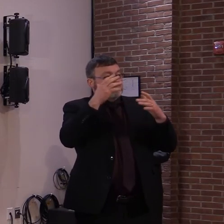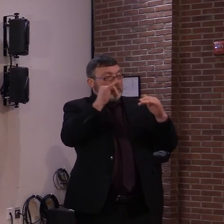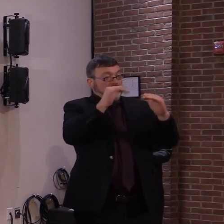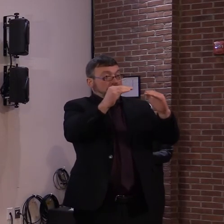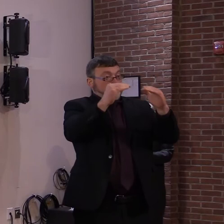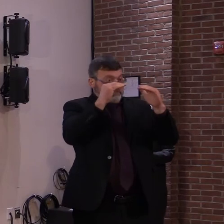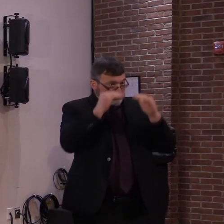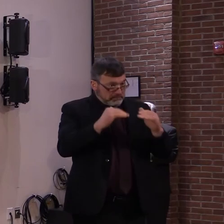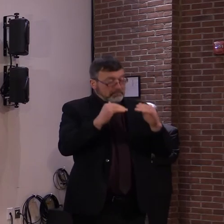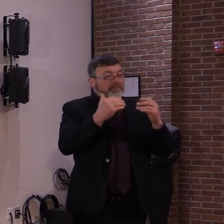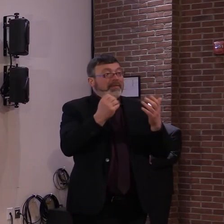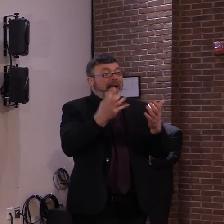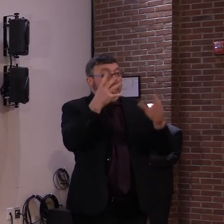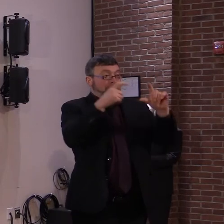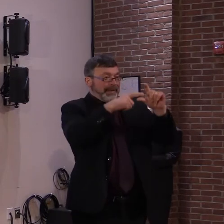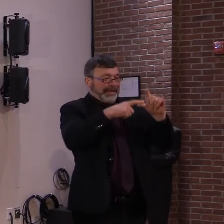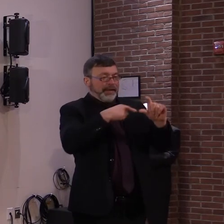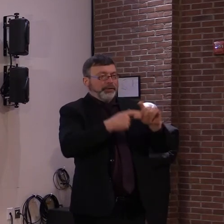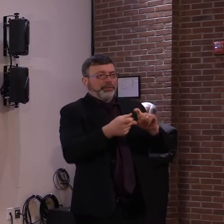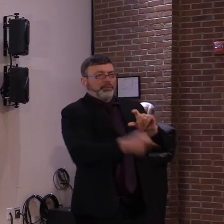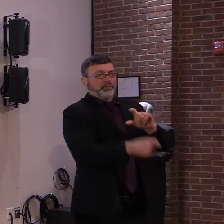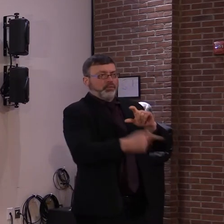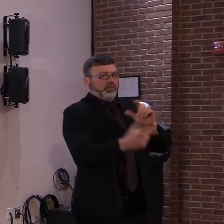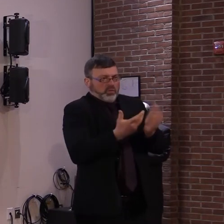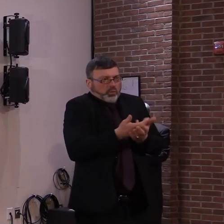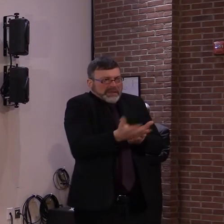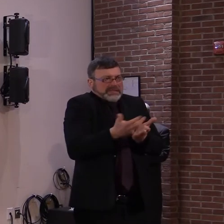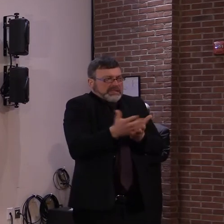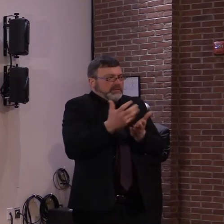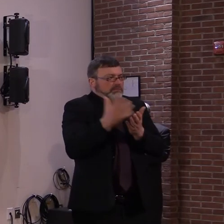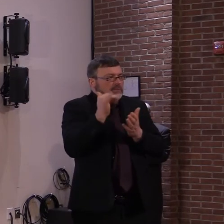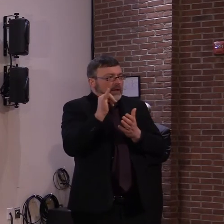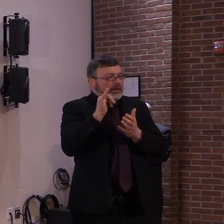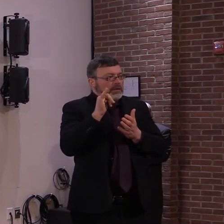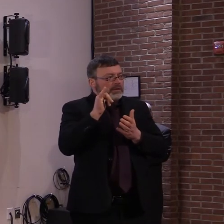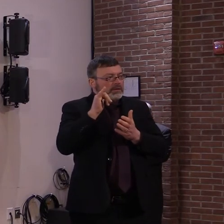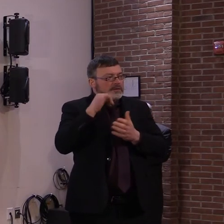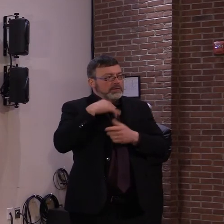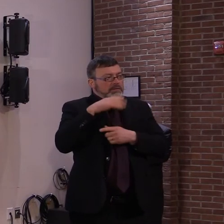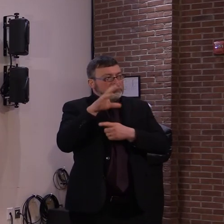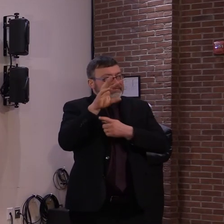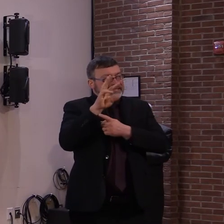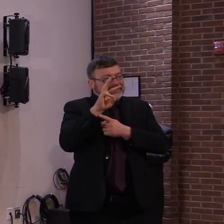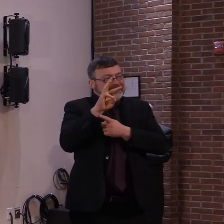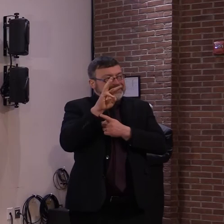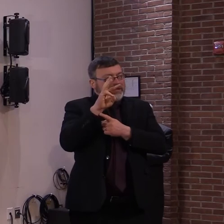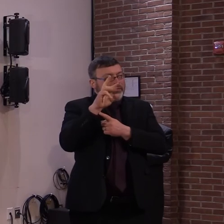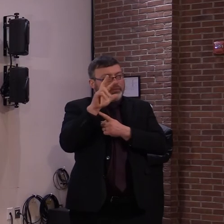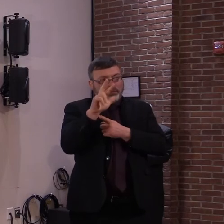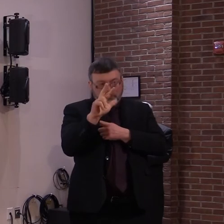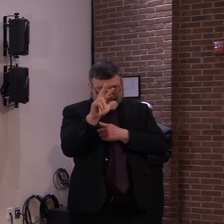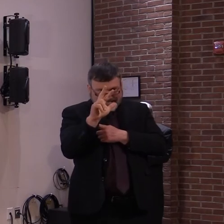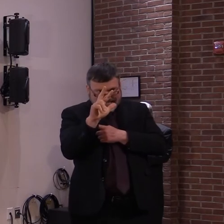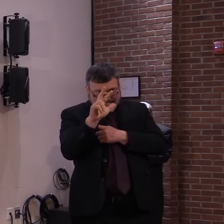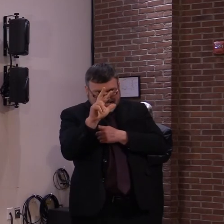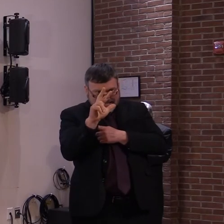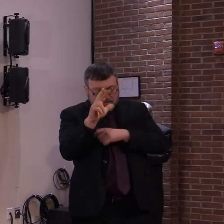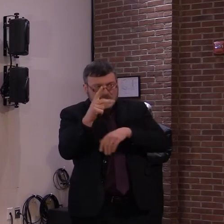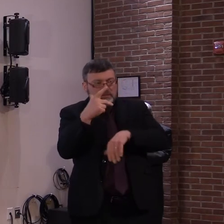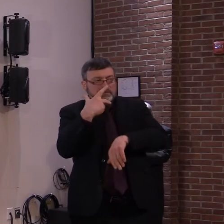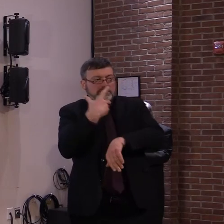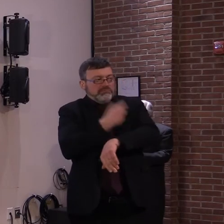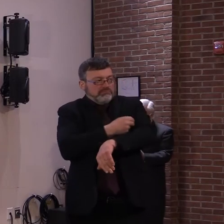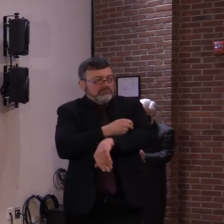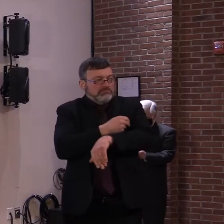doses total that are wasted. And that's, again, in the context of 70